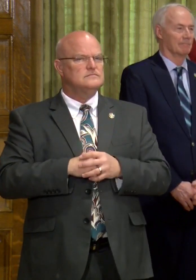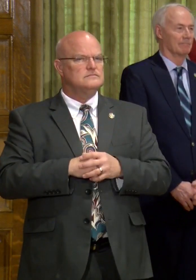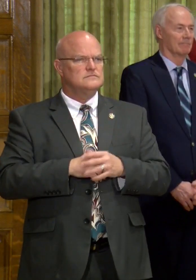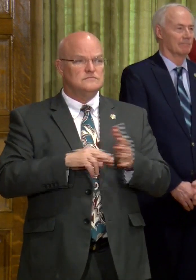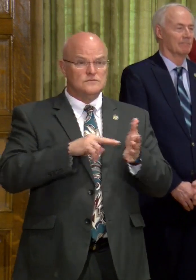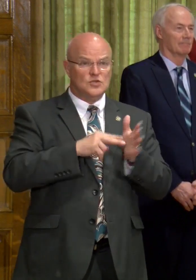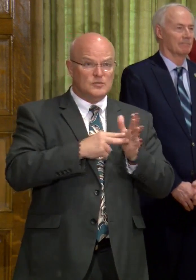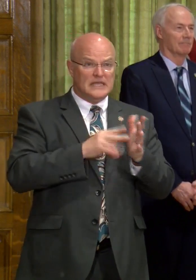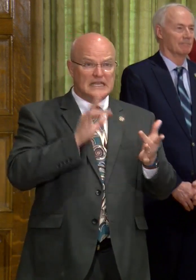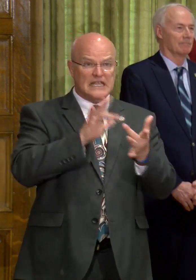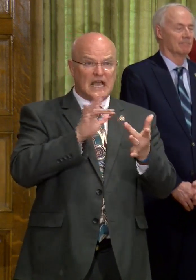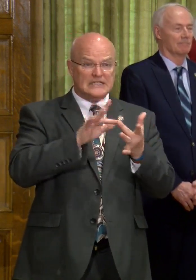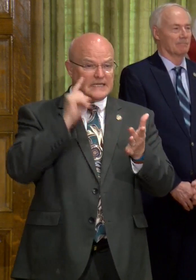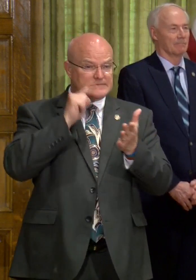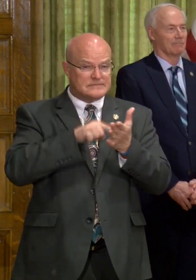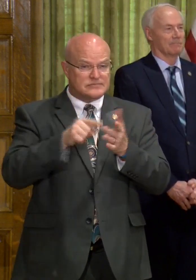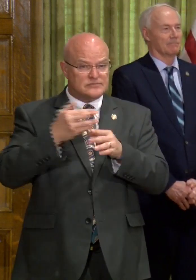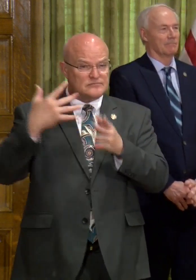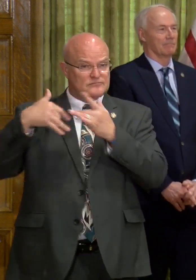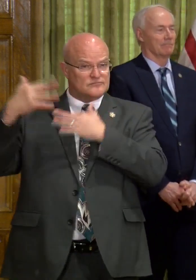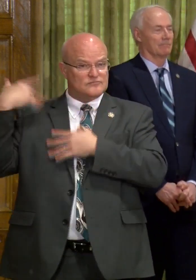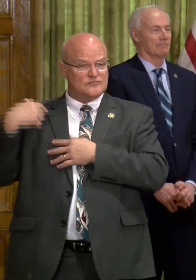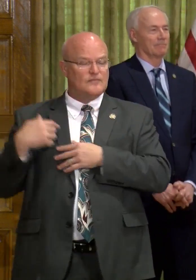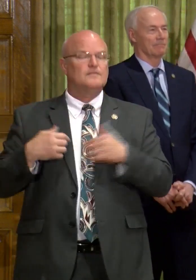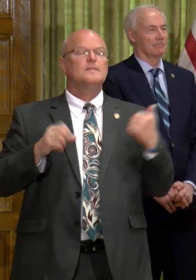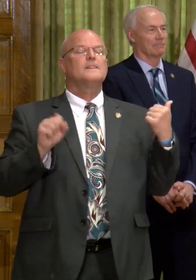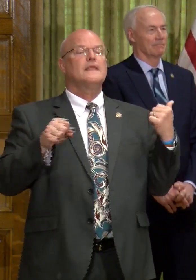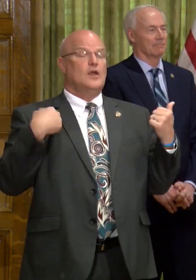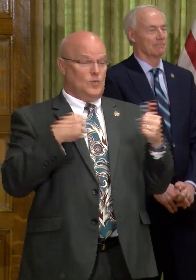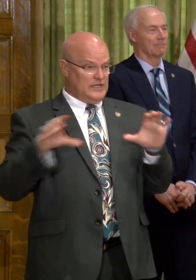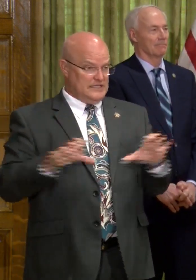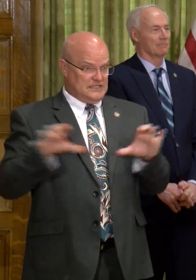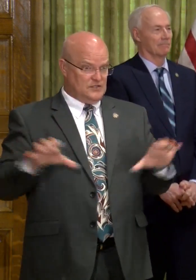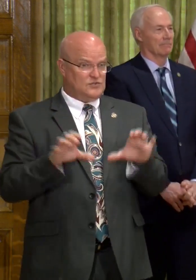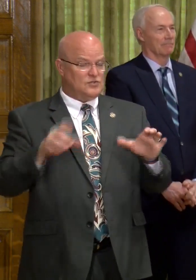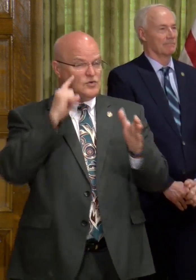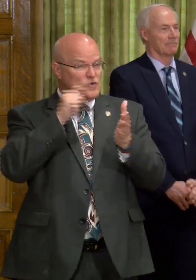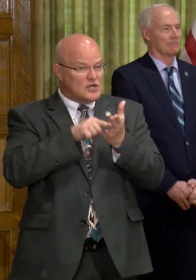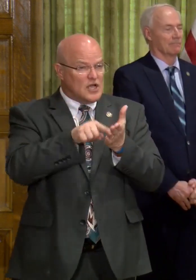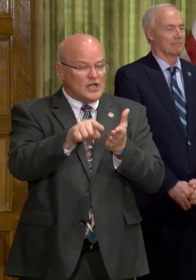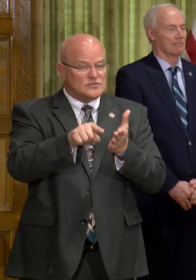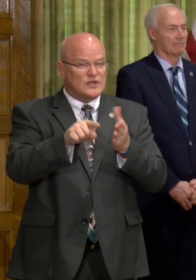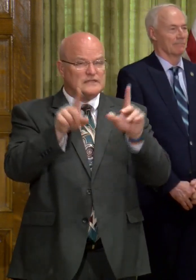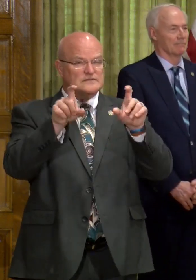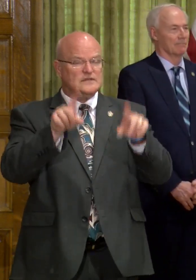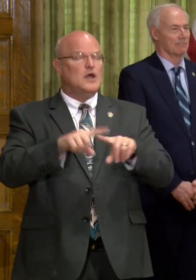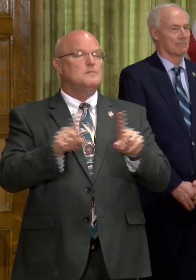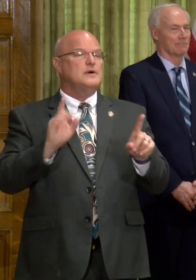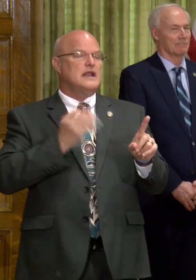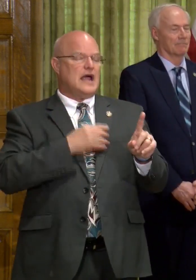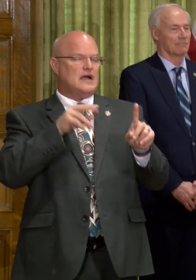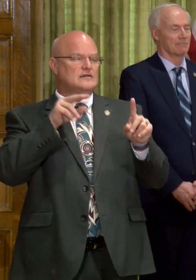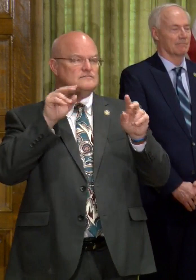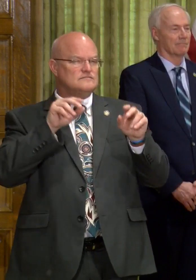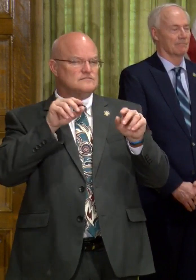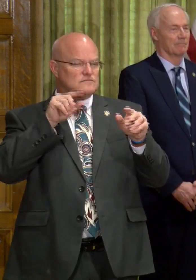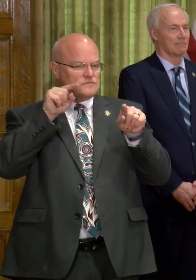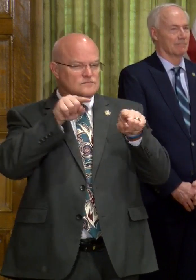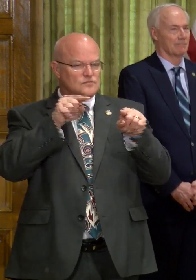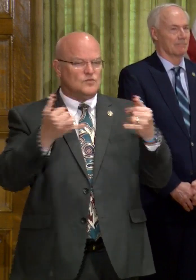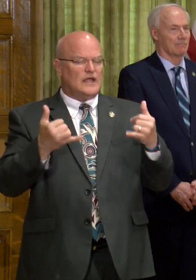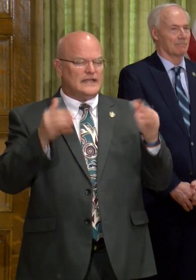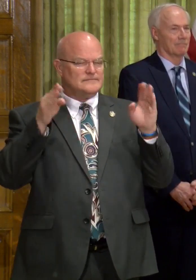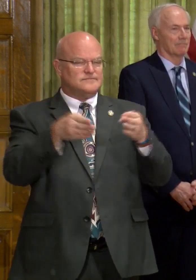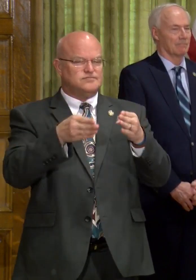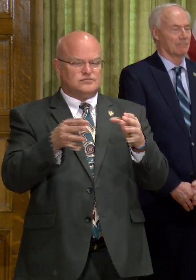You're talking about contact tracing? Um, yes. We continue to do contact tracing, but our main focus is on on these, um,